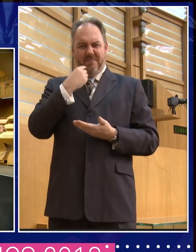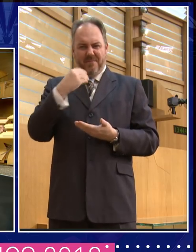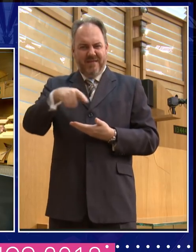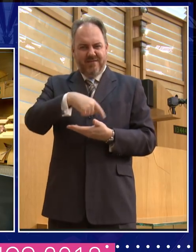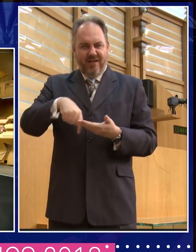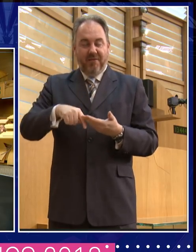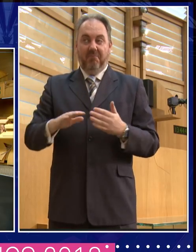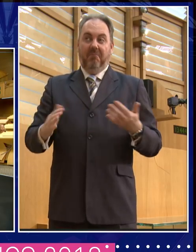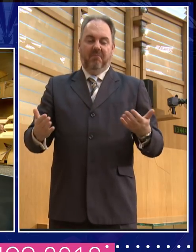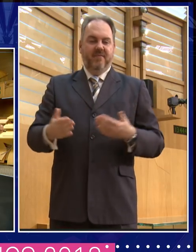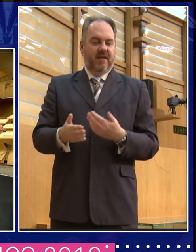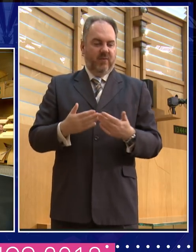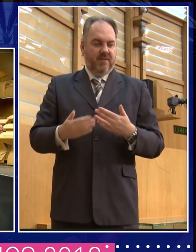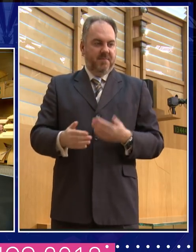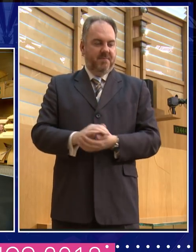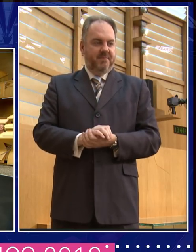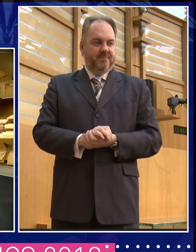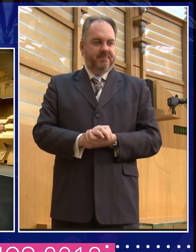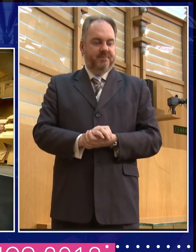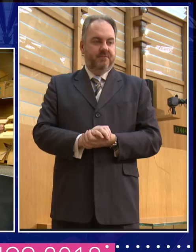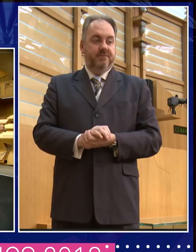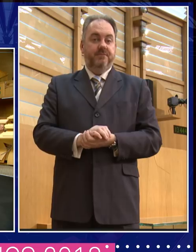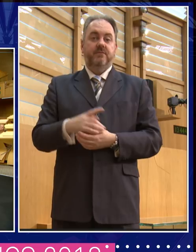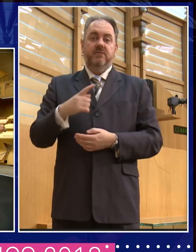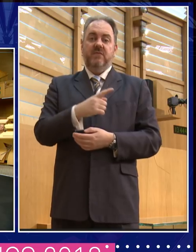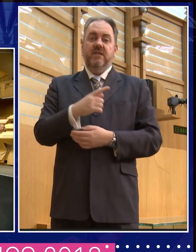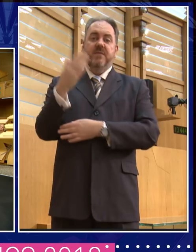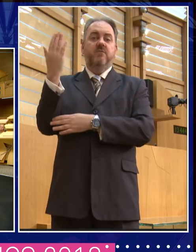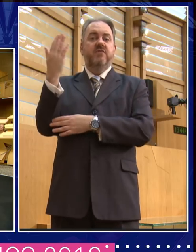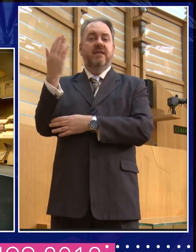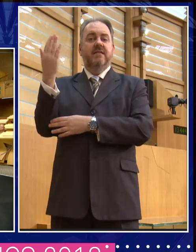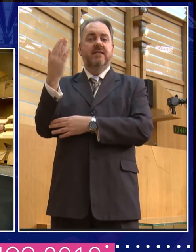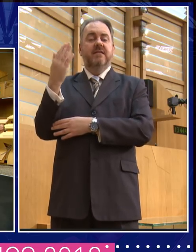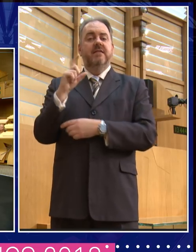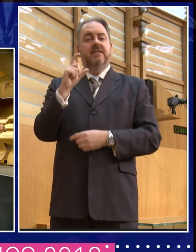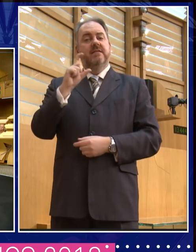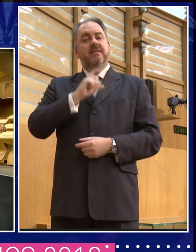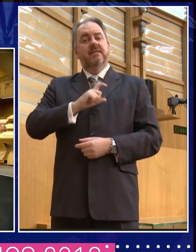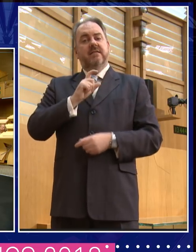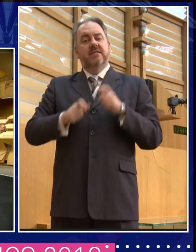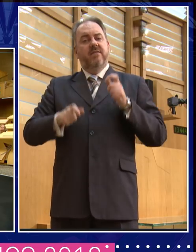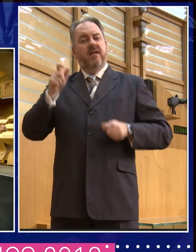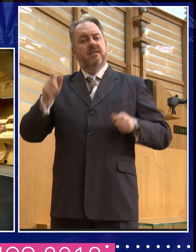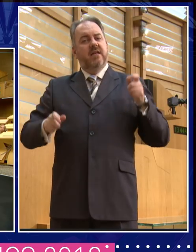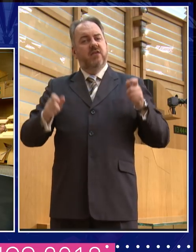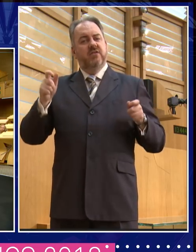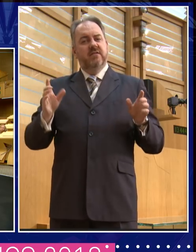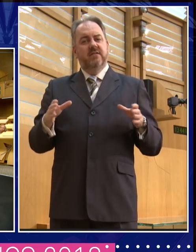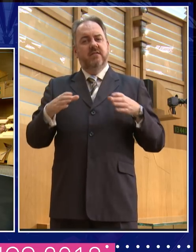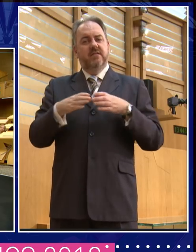television appearances has been as the one of the presenters of Civilizations, the big budget BBC version of Kenneth Clark's 1969 series.